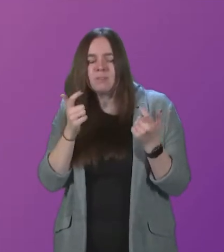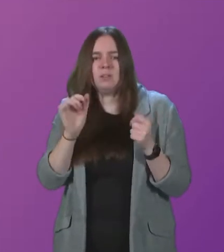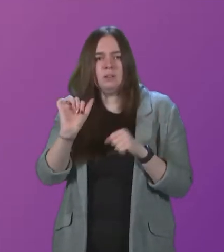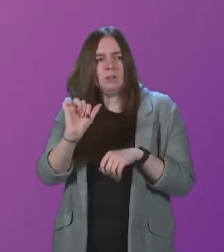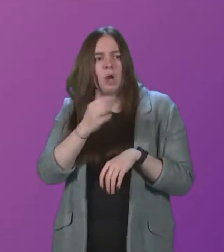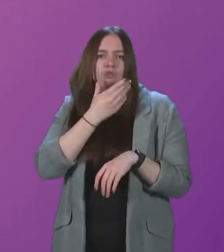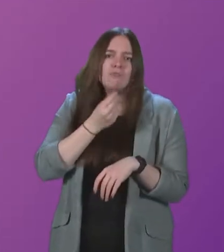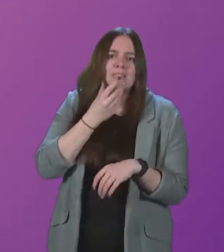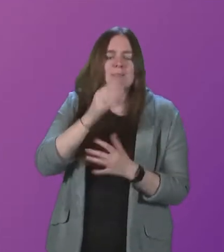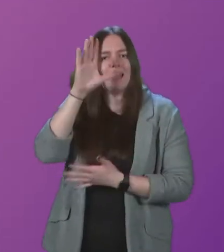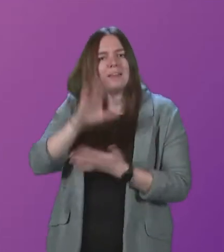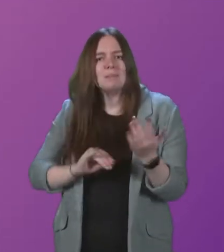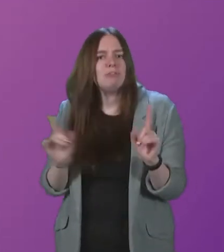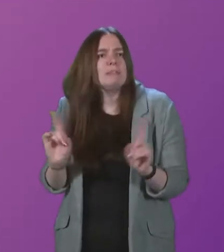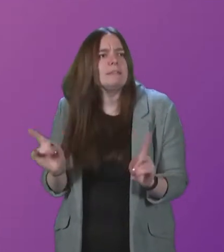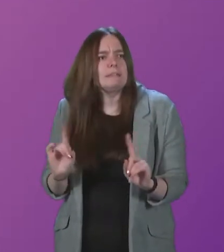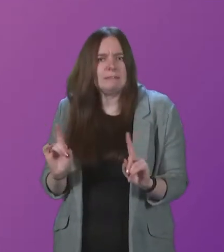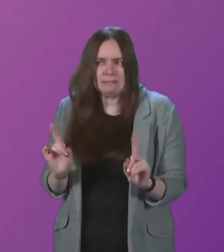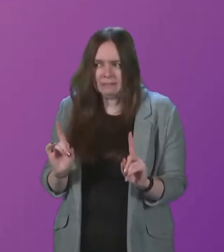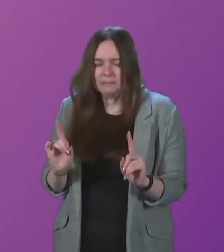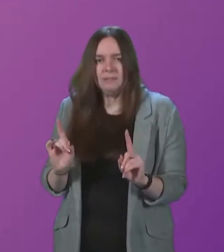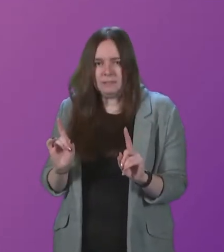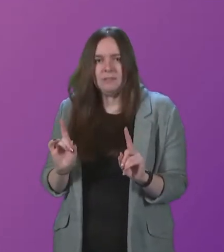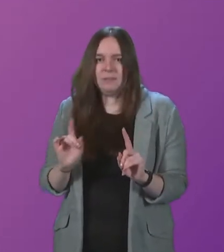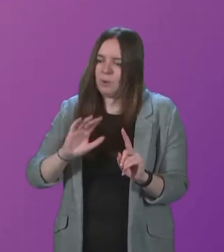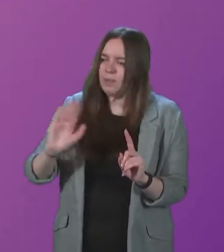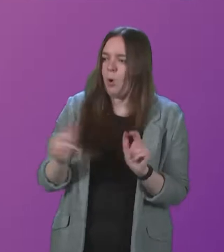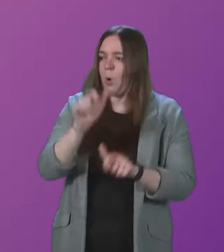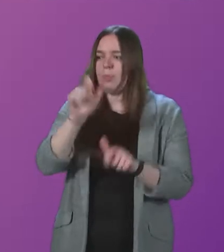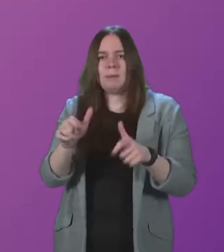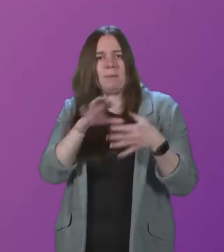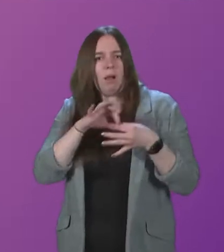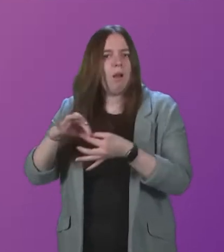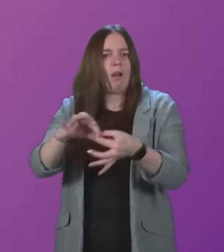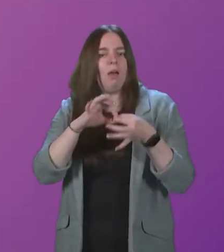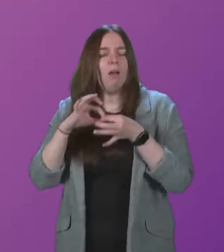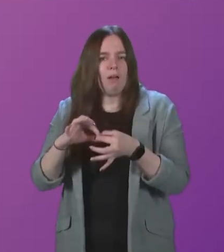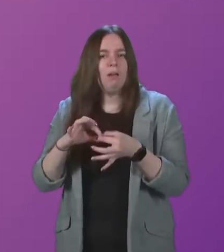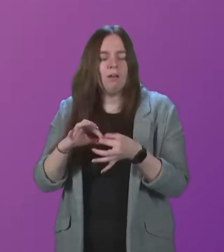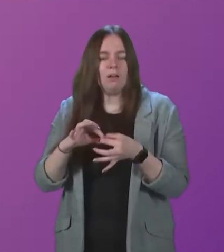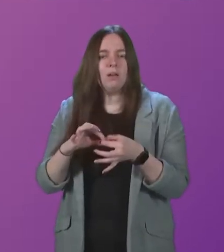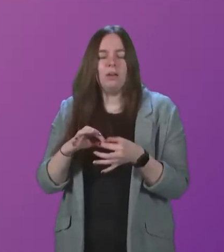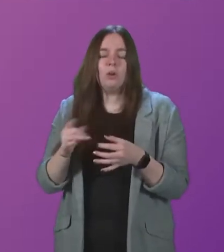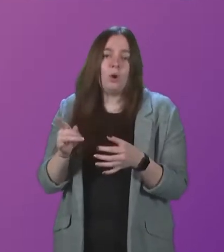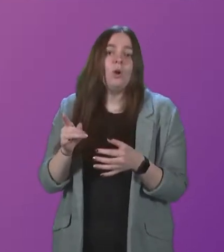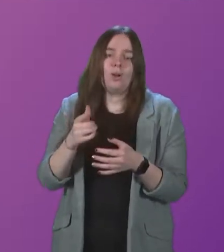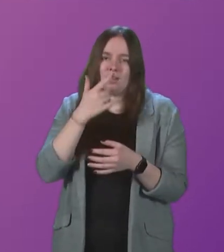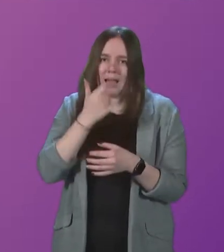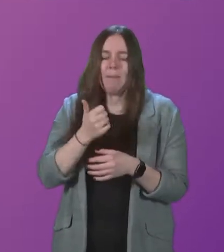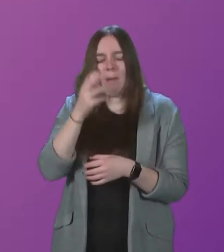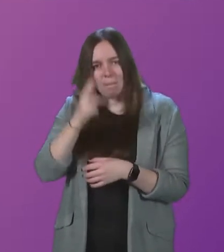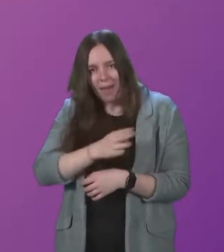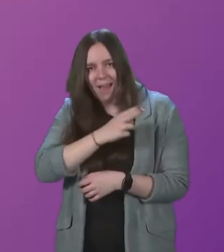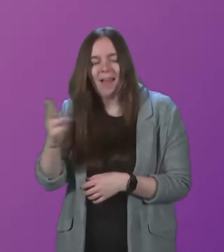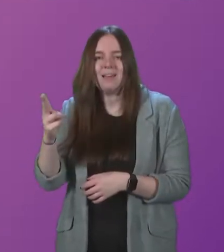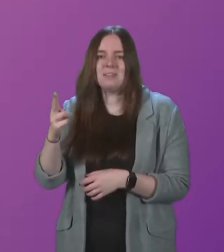Christmas experience will be, with all whom you share your time with, that you may be blessed with the